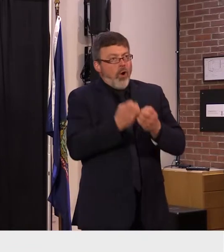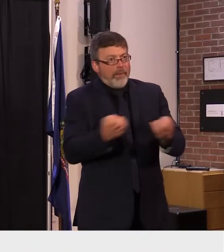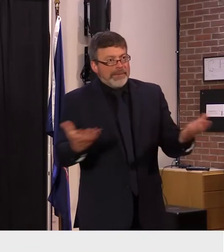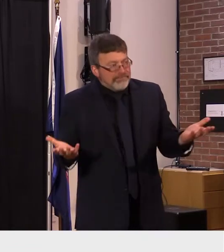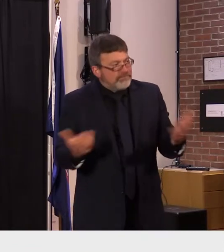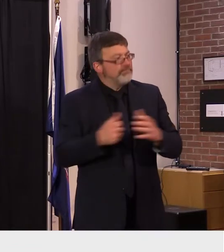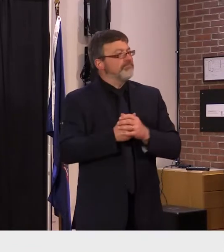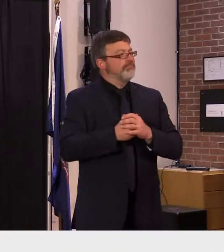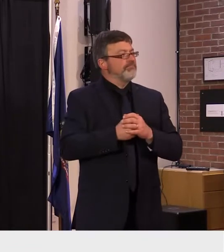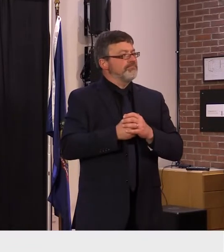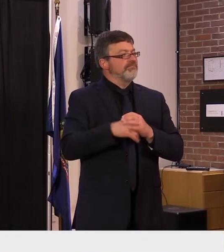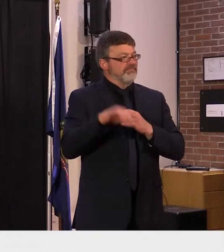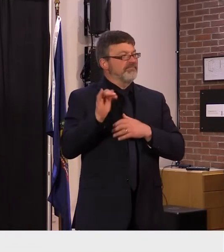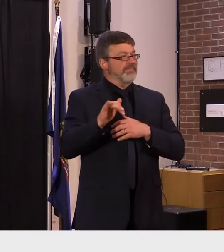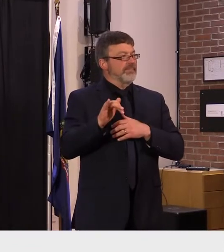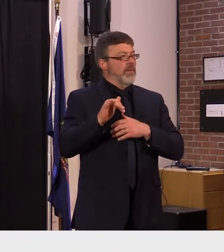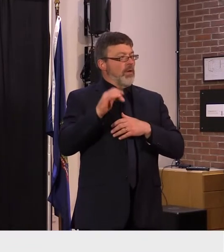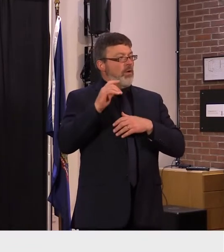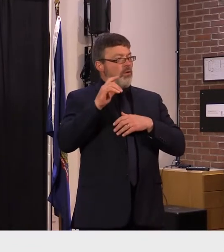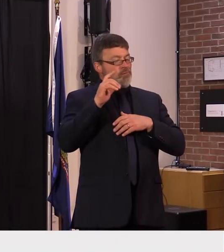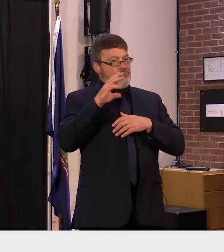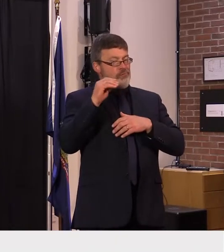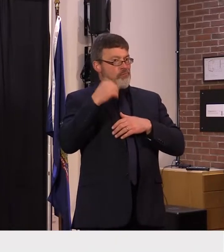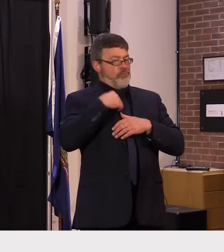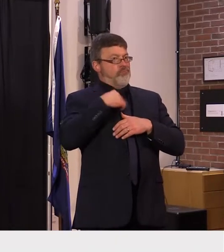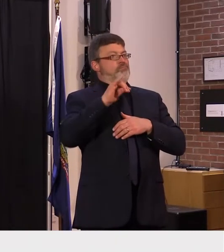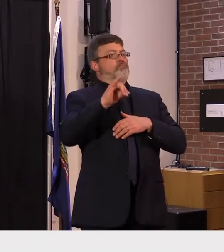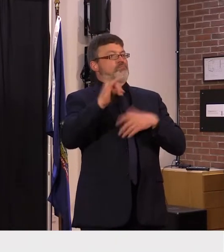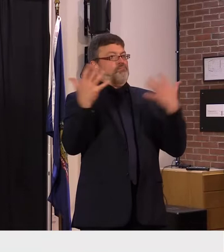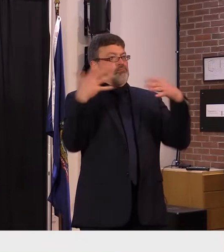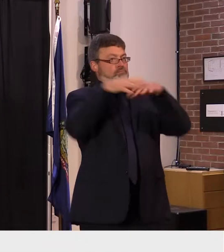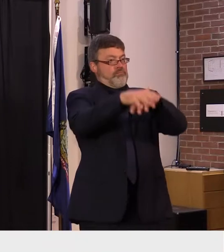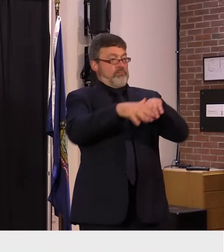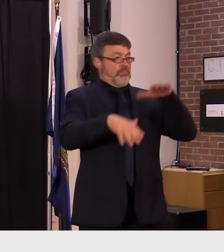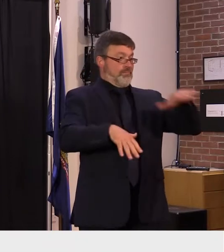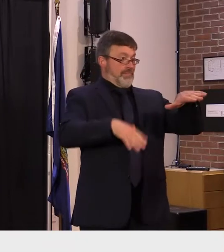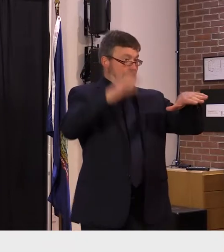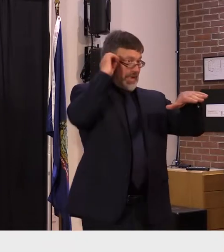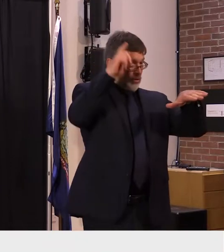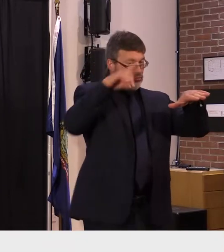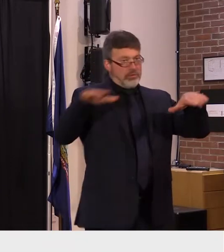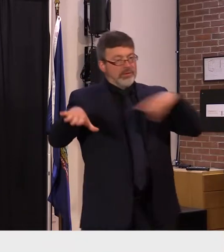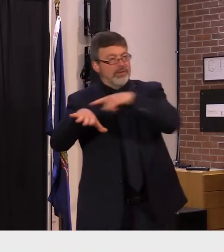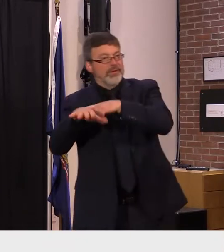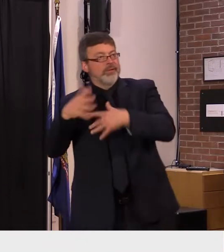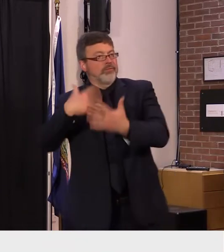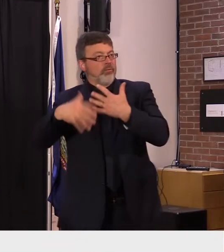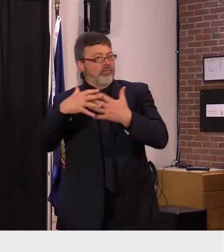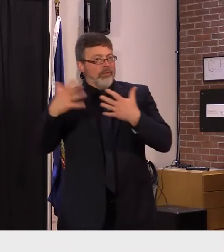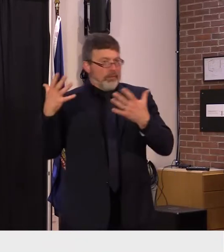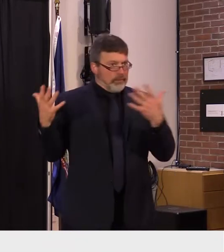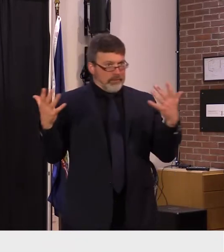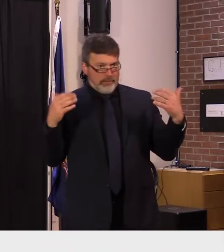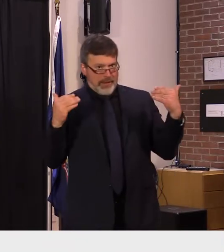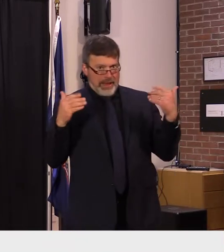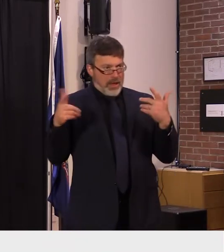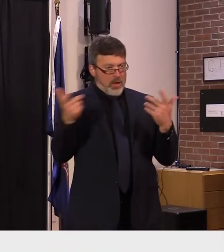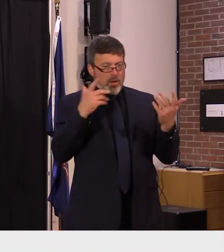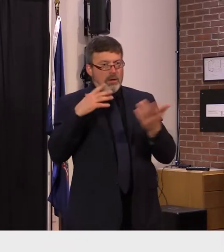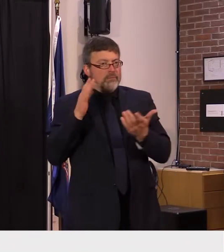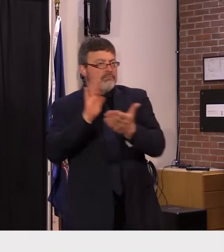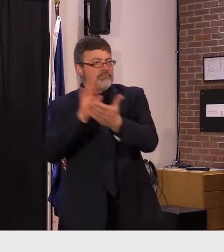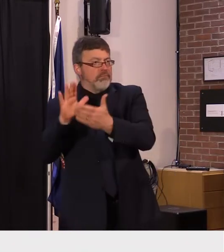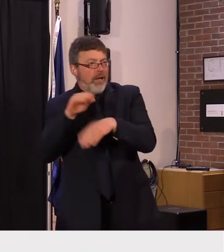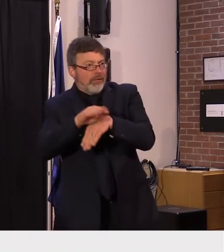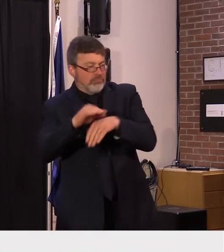education and social services that commissioner or excuse me secretary samuels will just refer to particularly in mental health and youth services